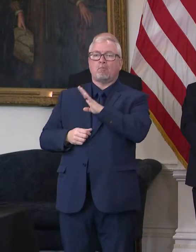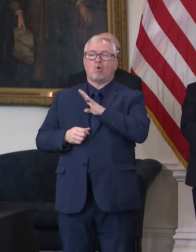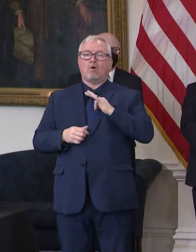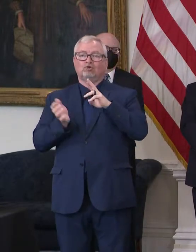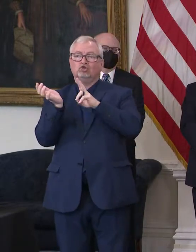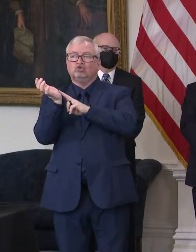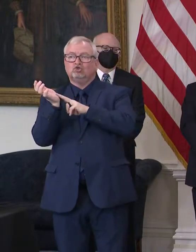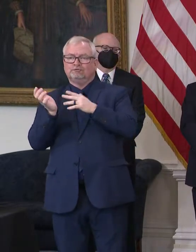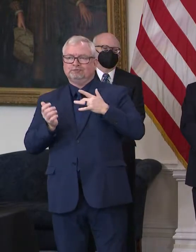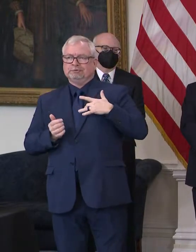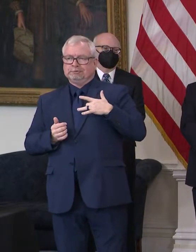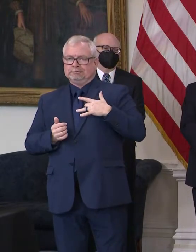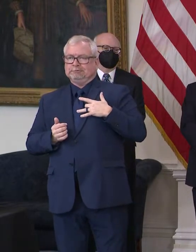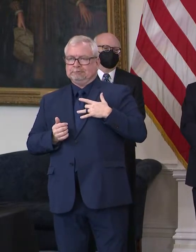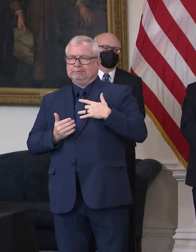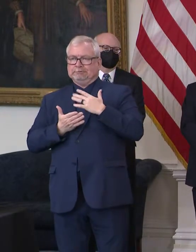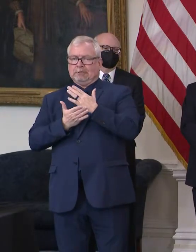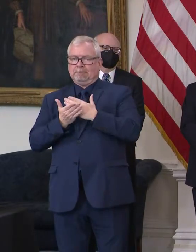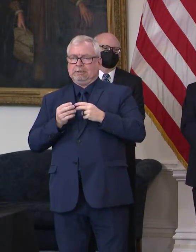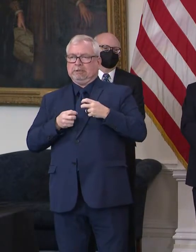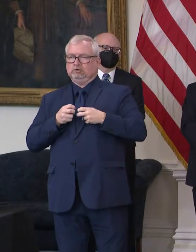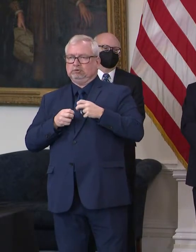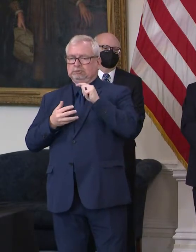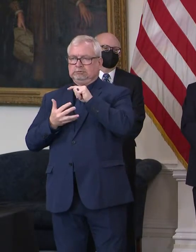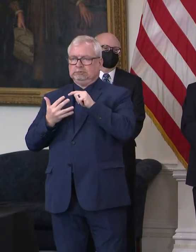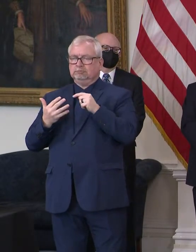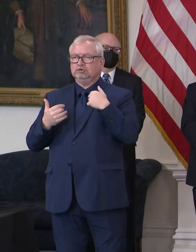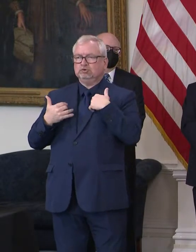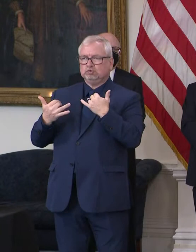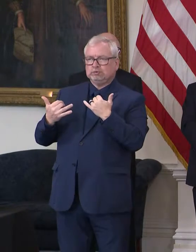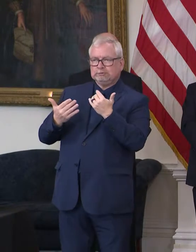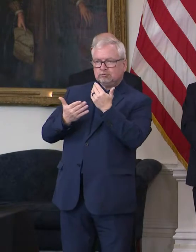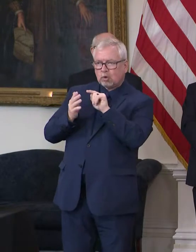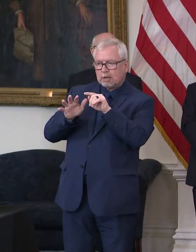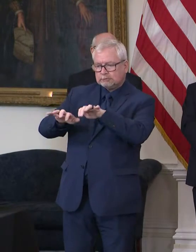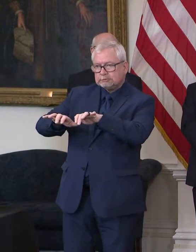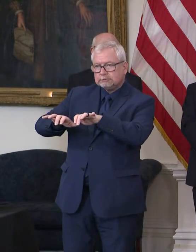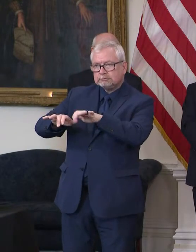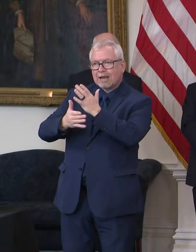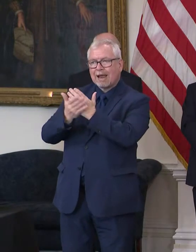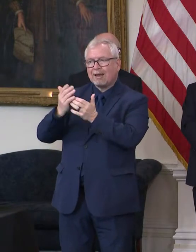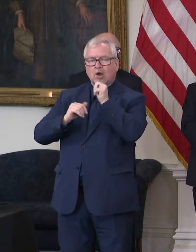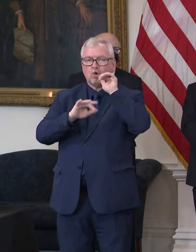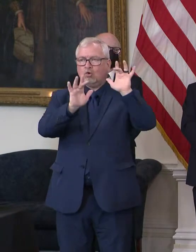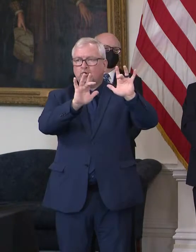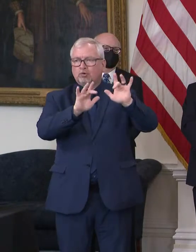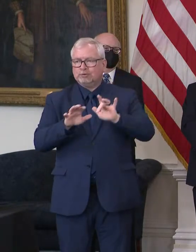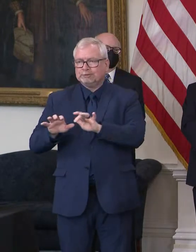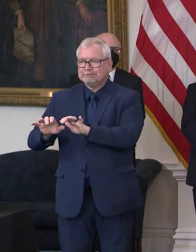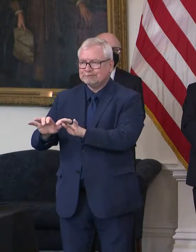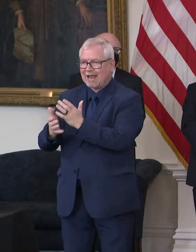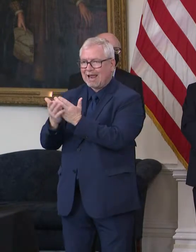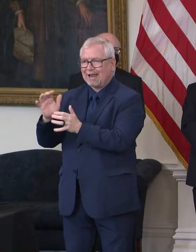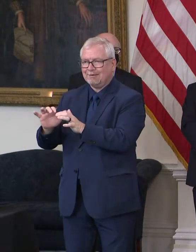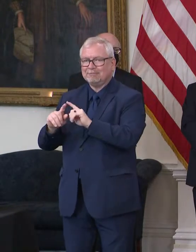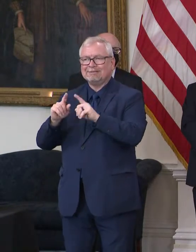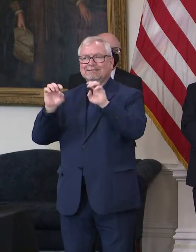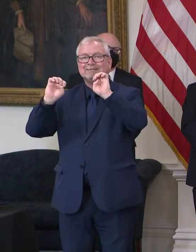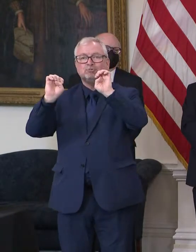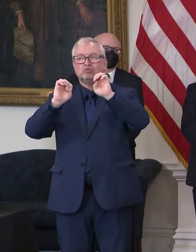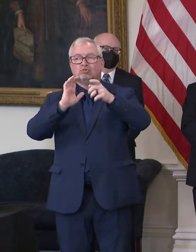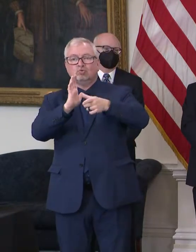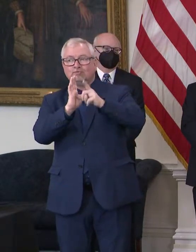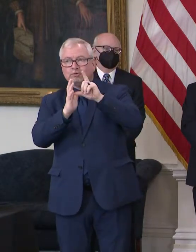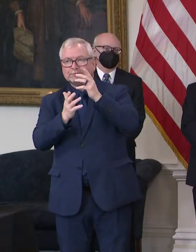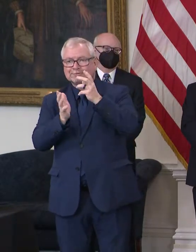uh, we're trying to do a lot of that by hand, but we in our state of emergency waived the requirements so that, uh, nobody's license will expire and they can continue to work. So